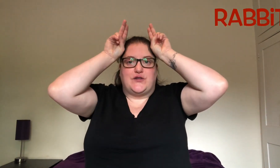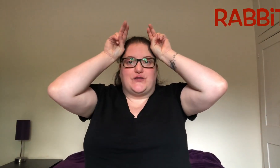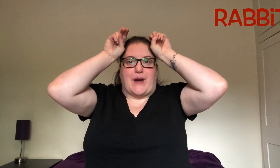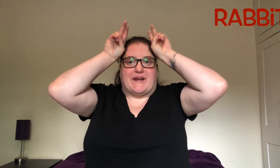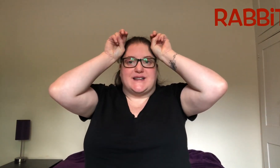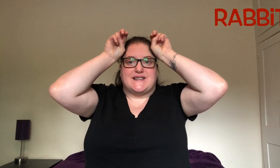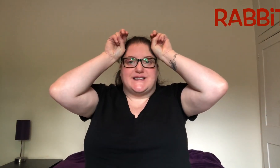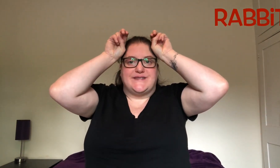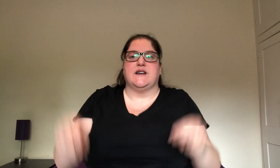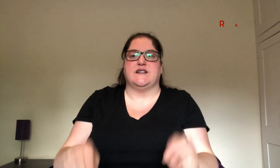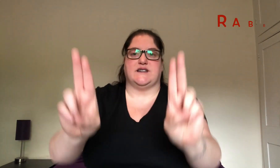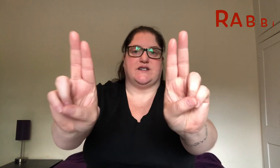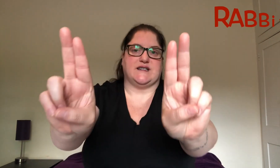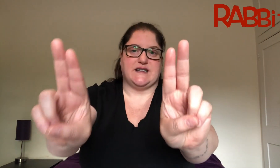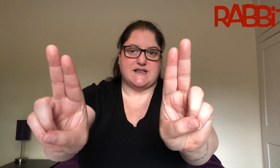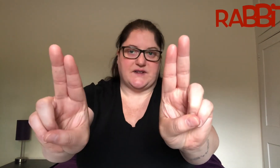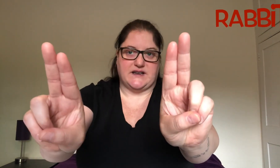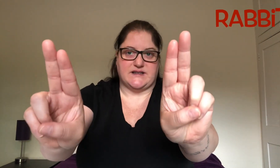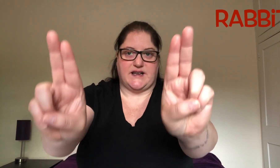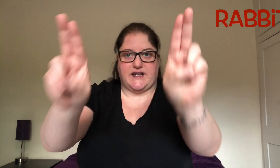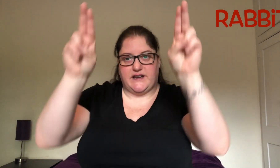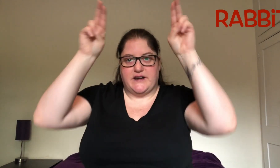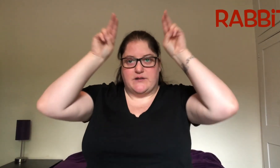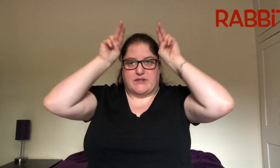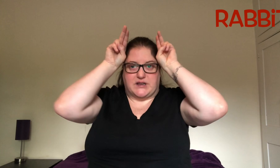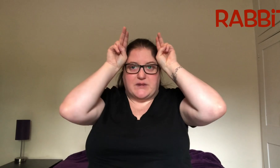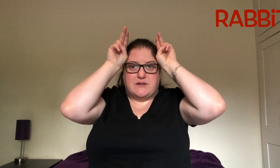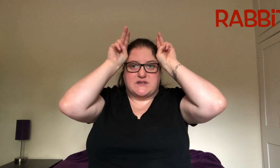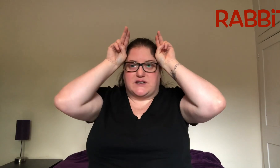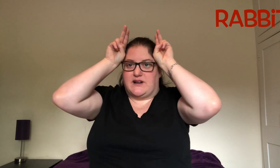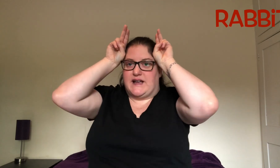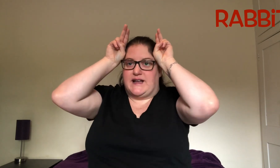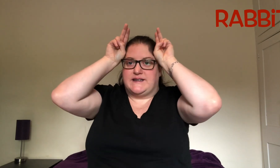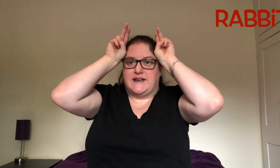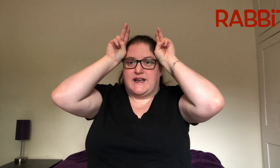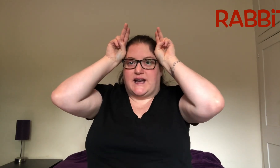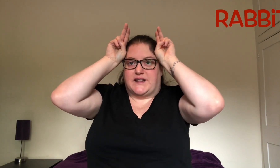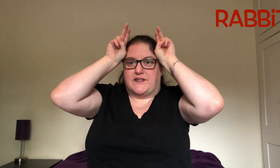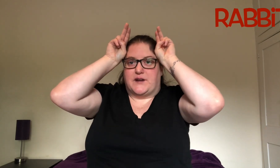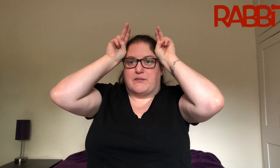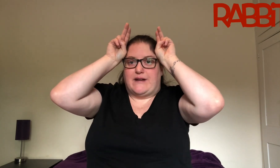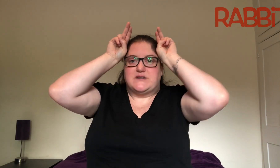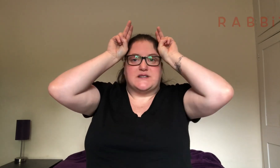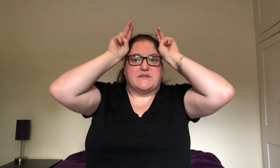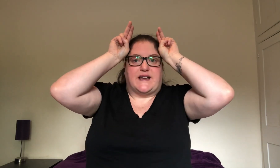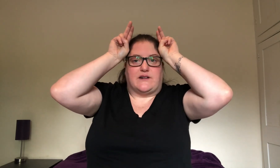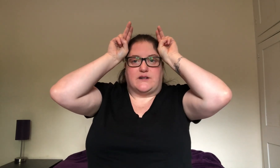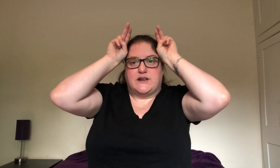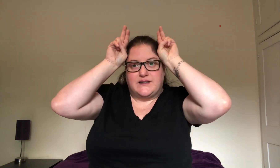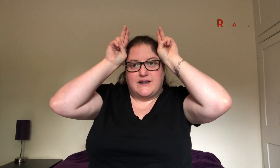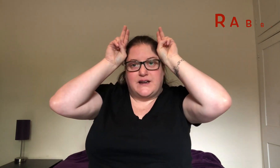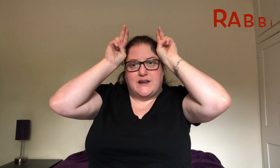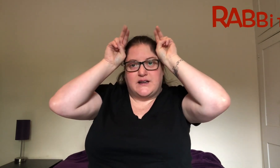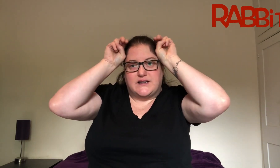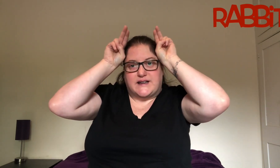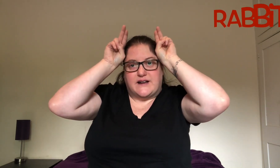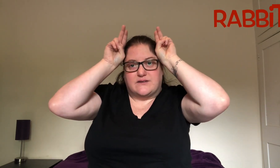Rabbit. So using these fingers here bring them up to your head and then bounce them down. Down,